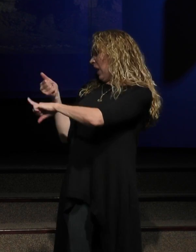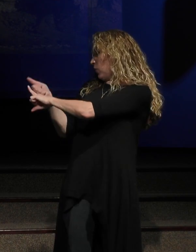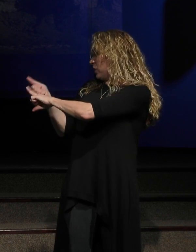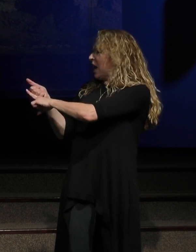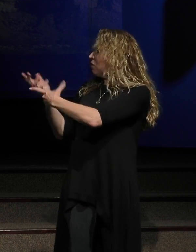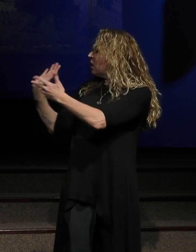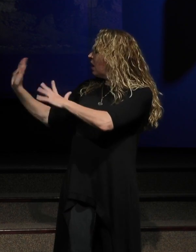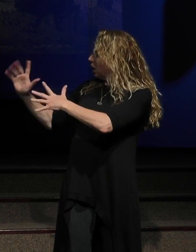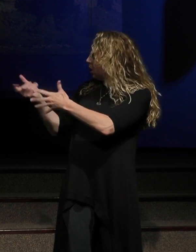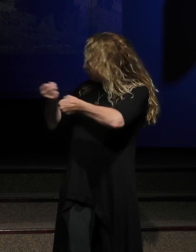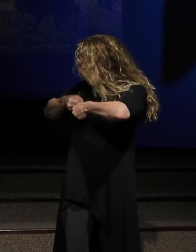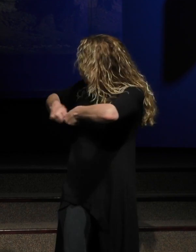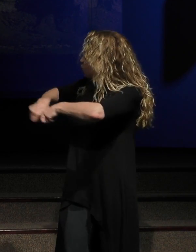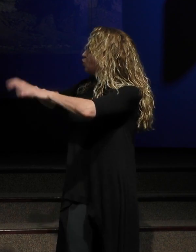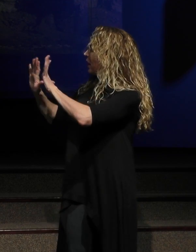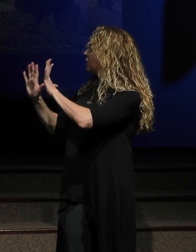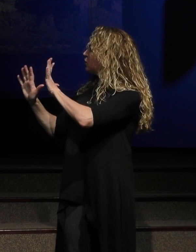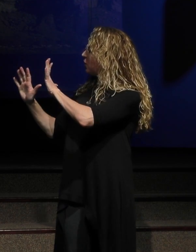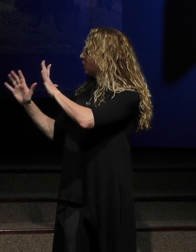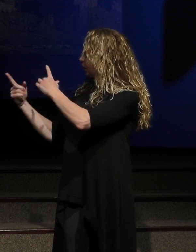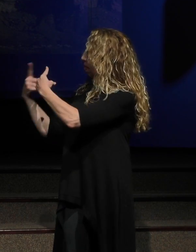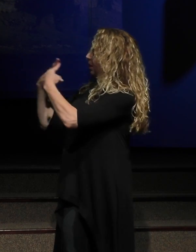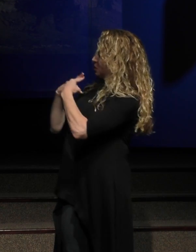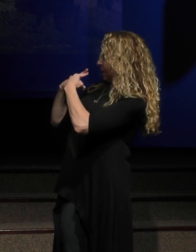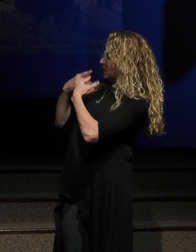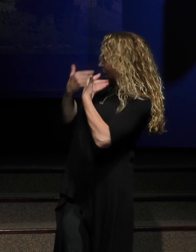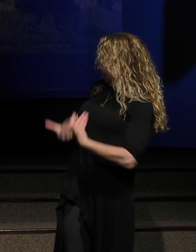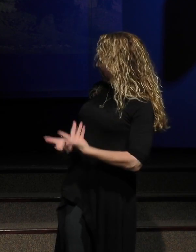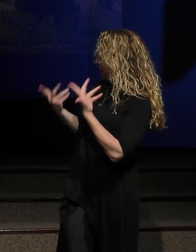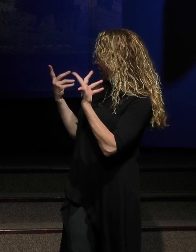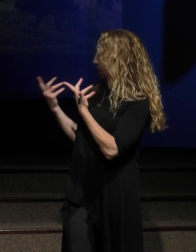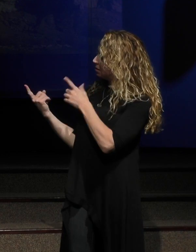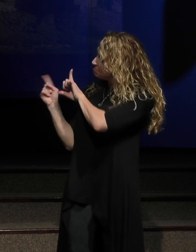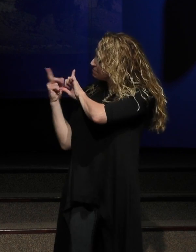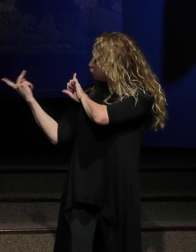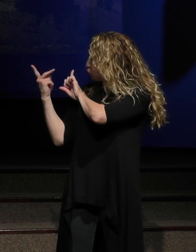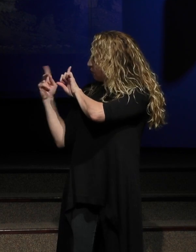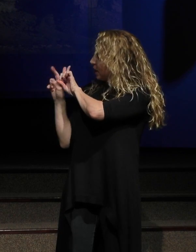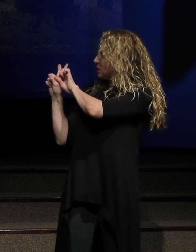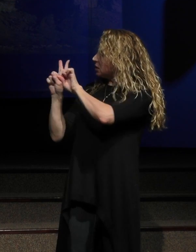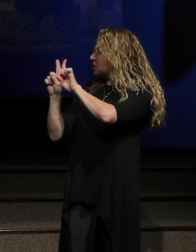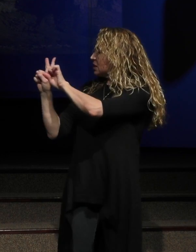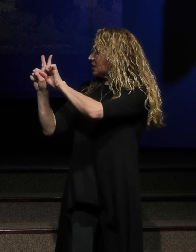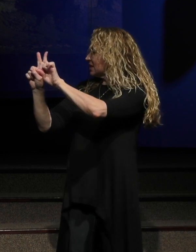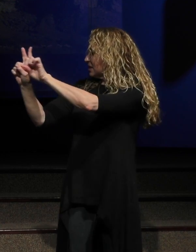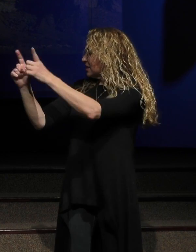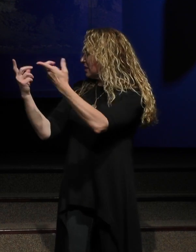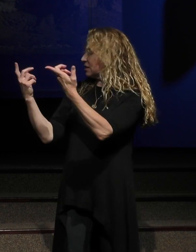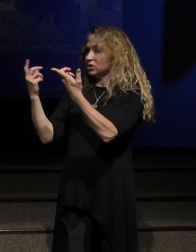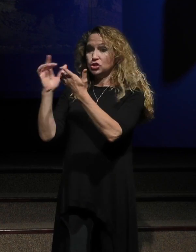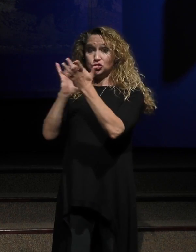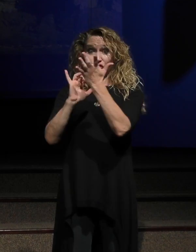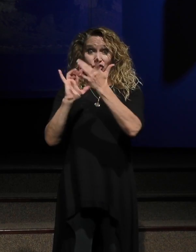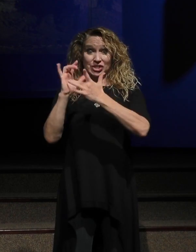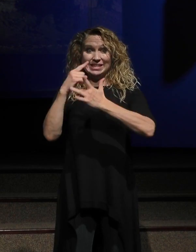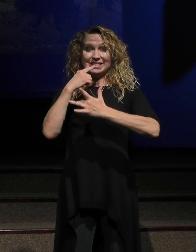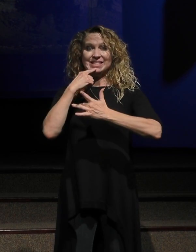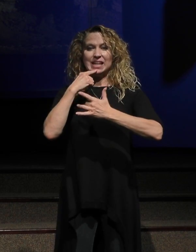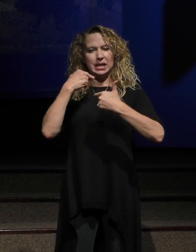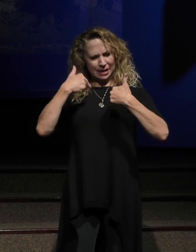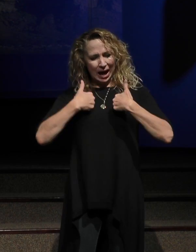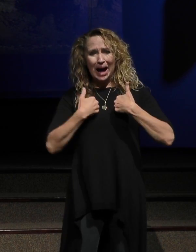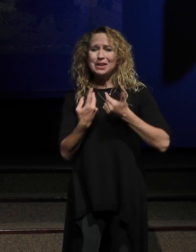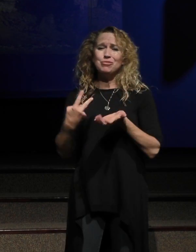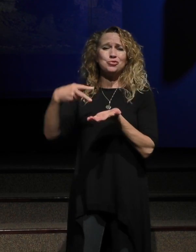power, Craig, and surrender your life fully to Jesus Christ. Be yoked with me. That means walk with me because Jesus says, I am the